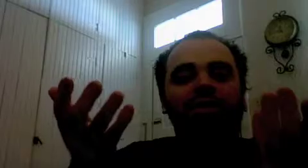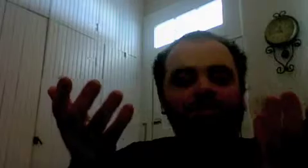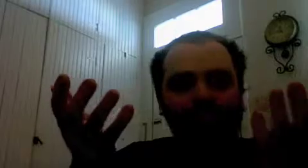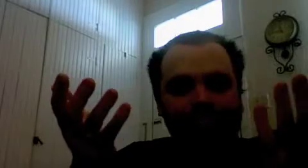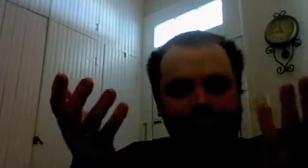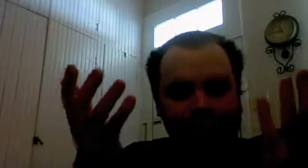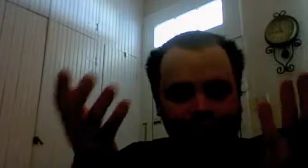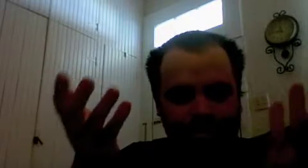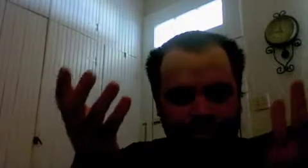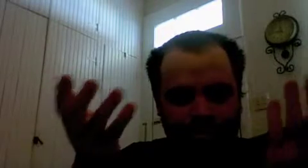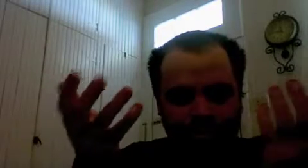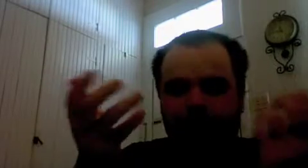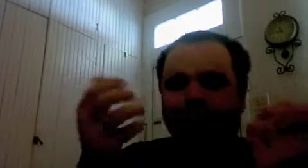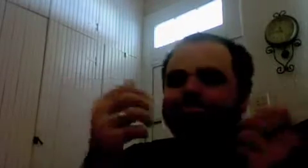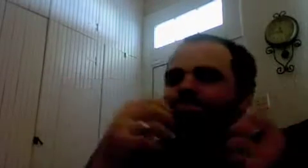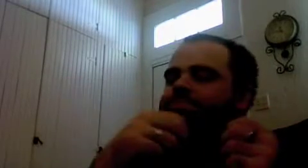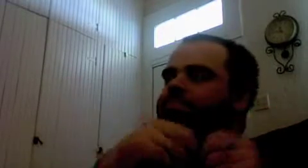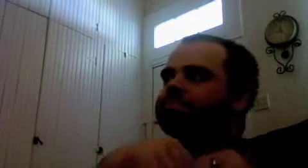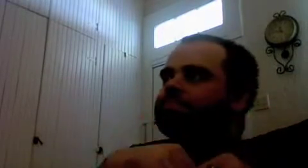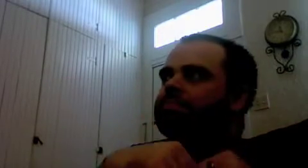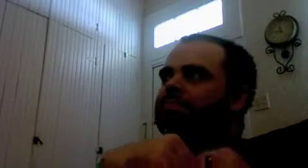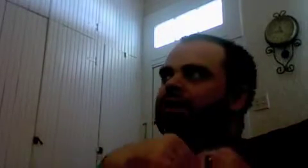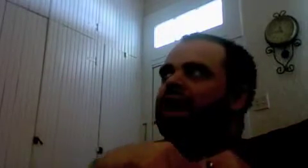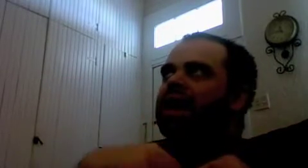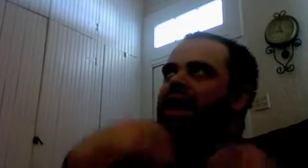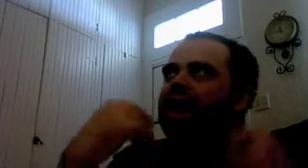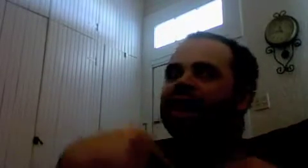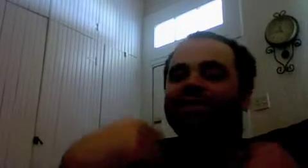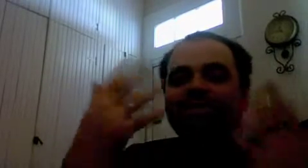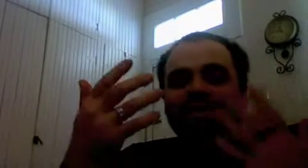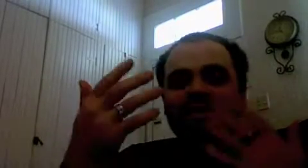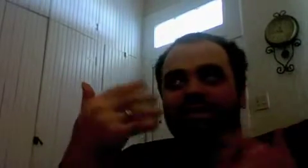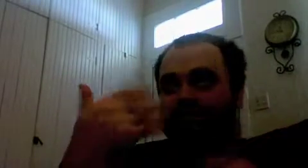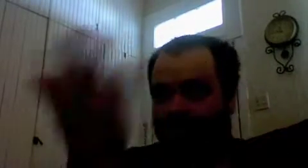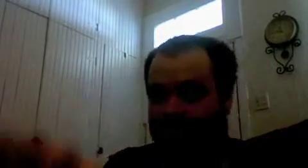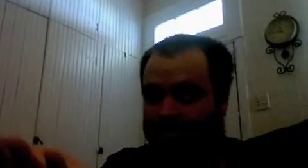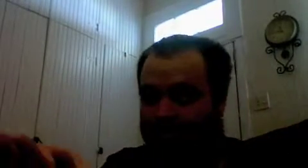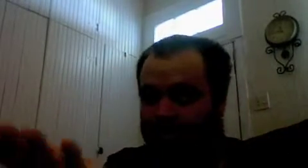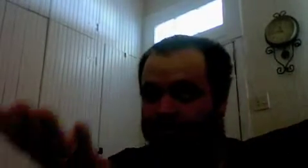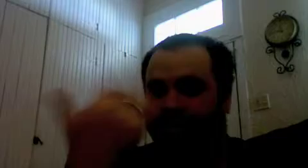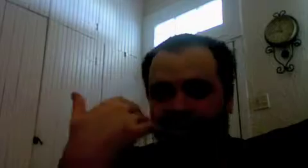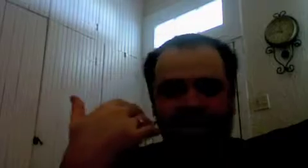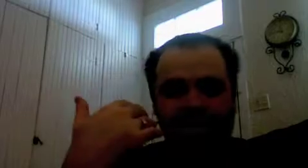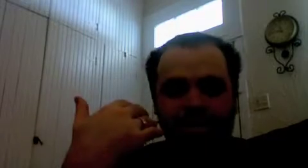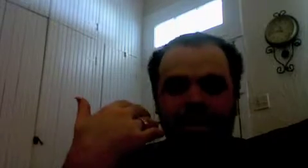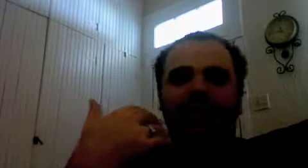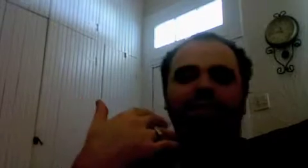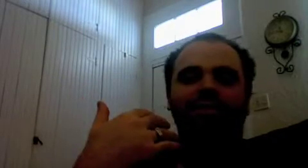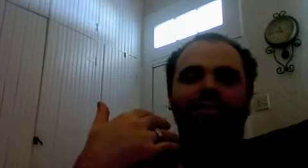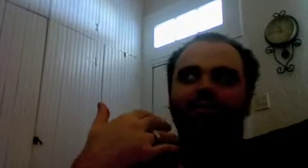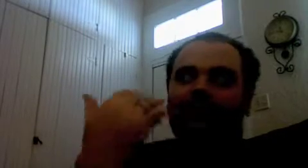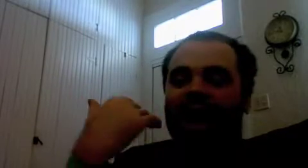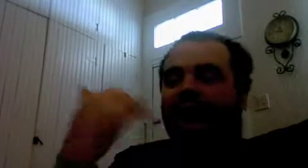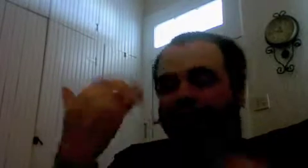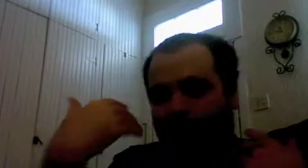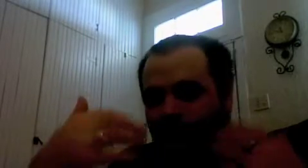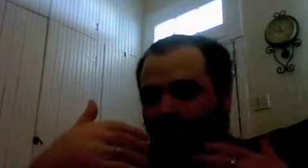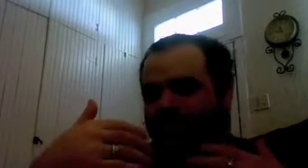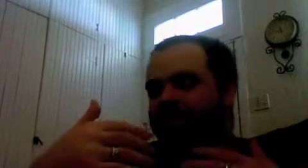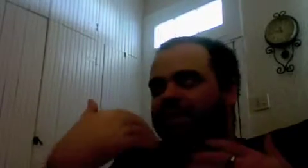right I see something staring back at me I have to pause it